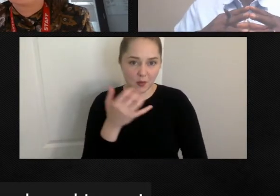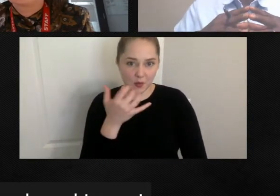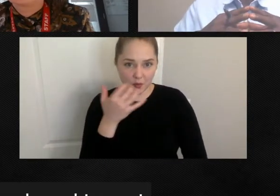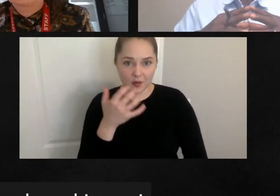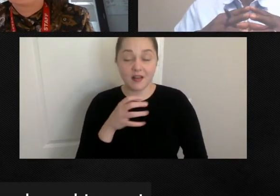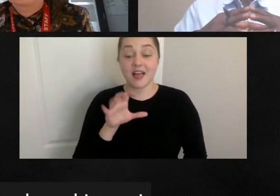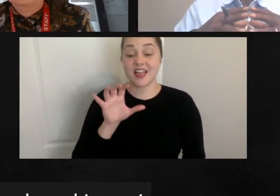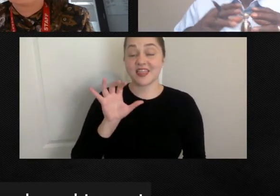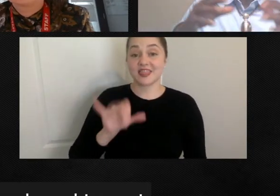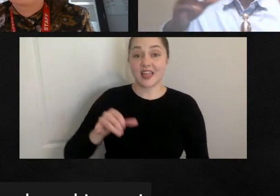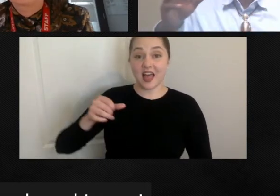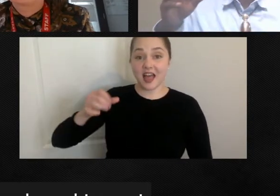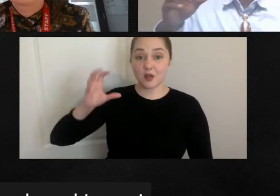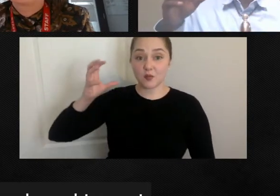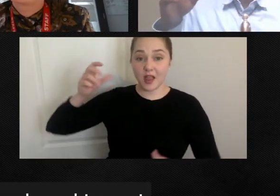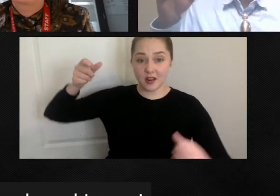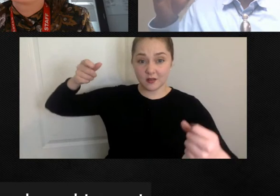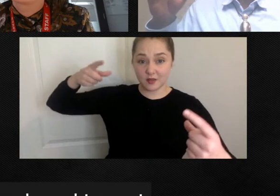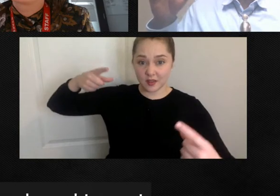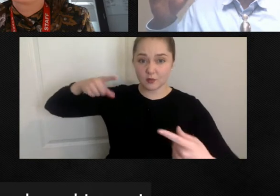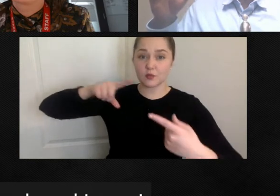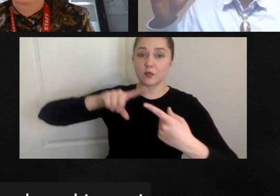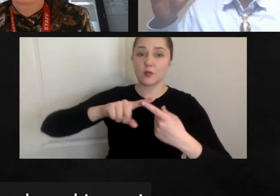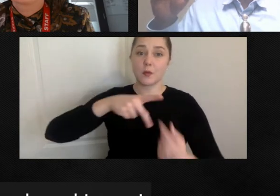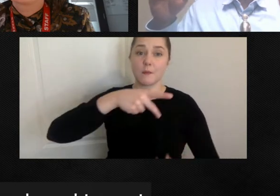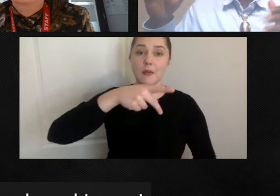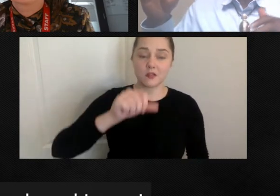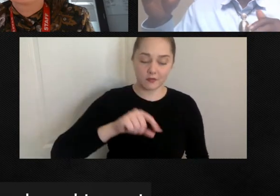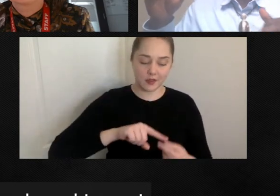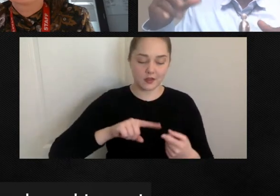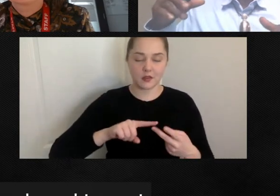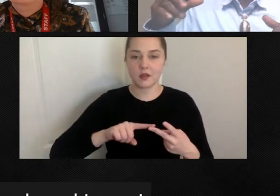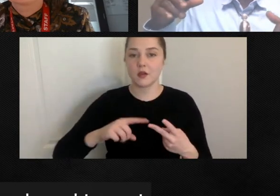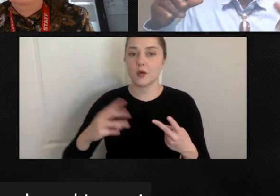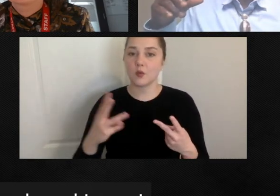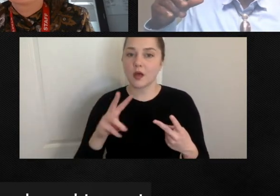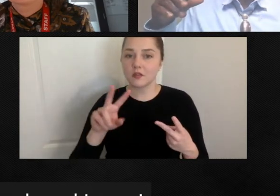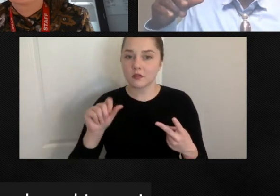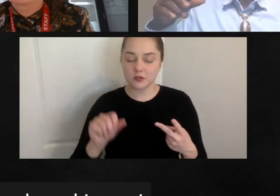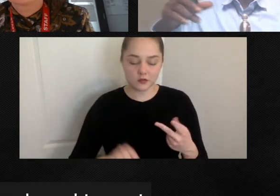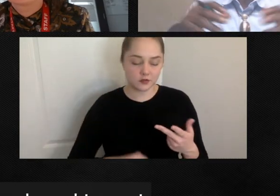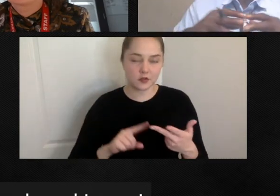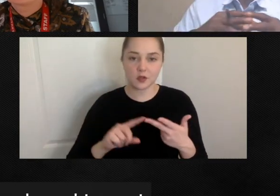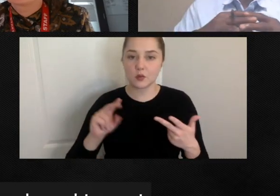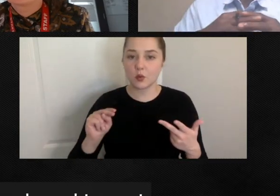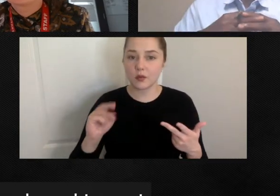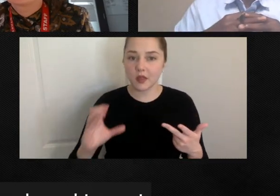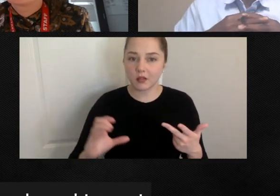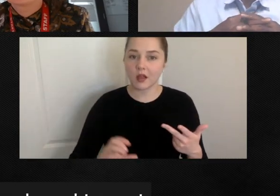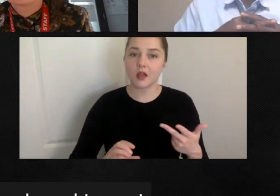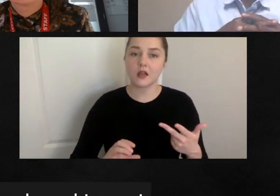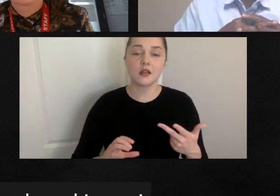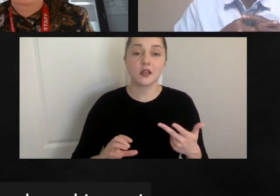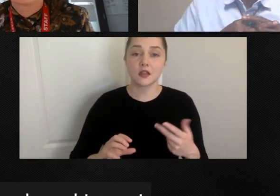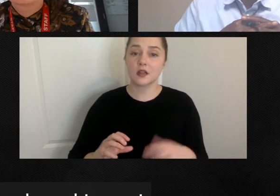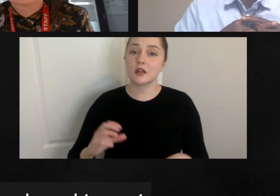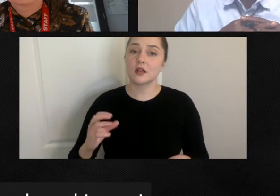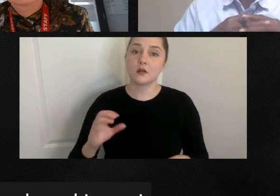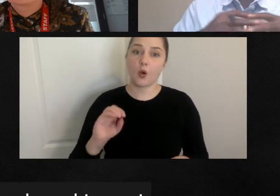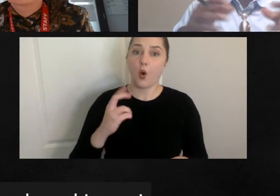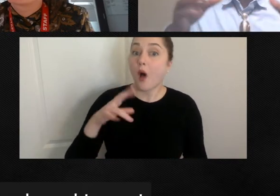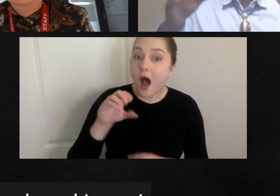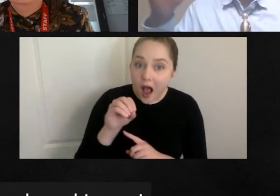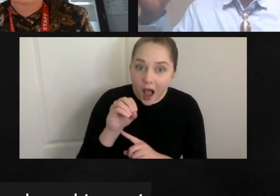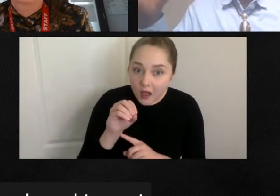signal reached to Pennsylvania, West Virginia, North Carolina, as far west as Ohio.